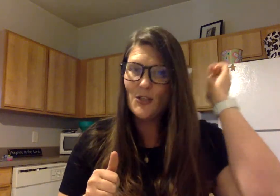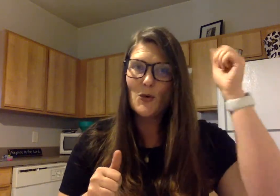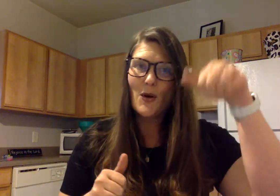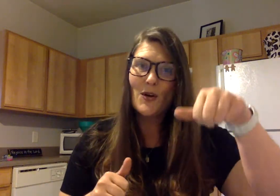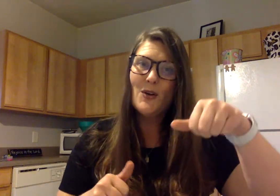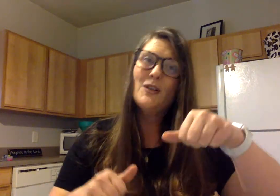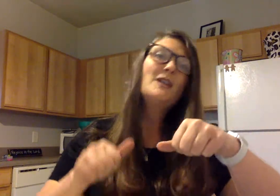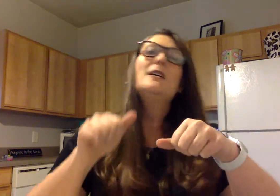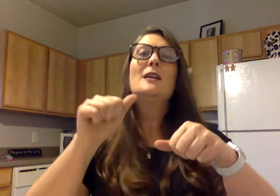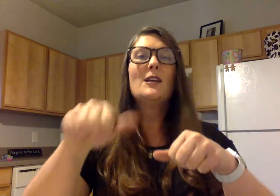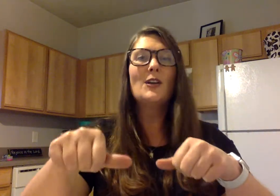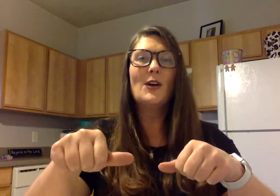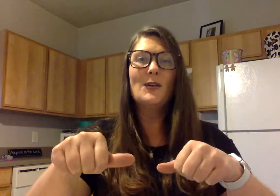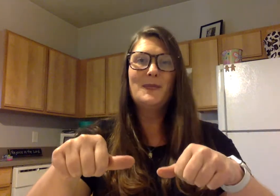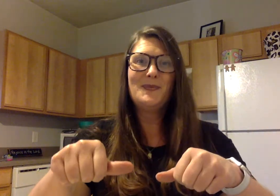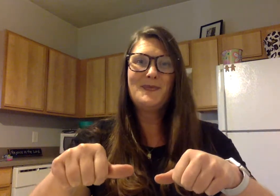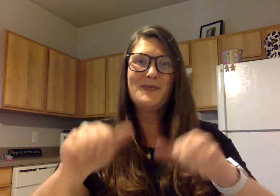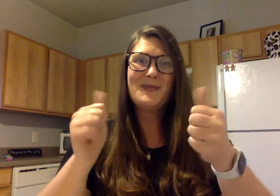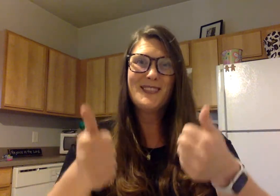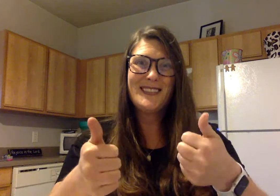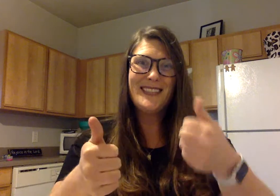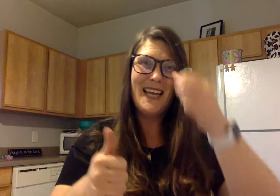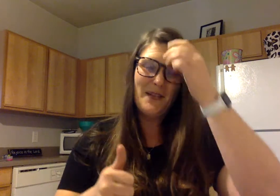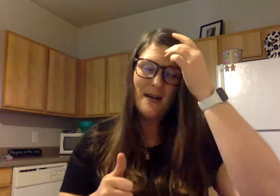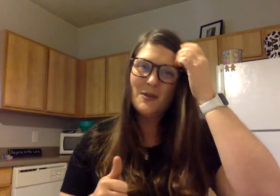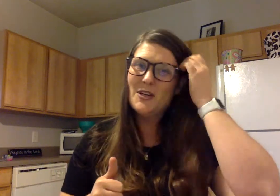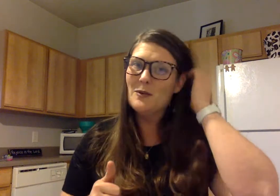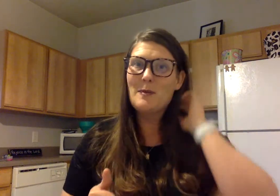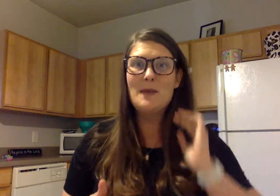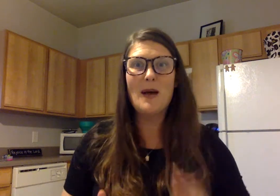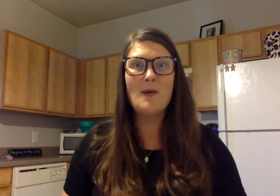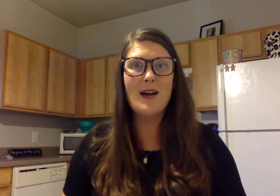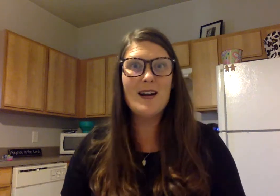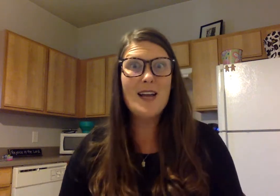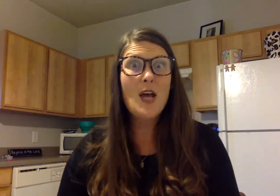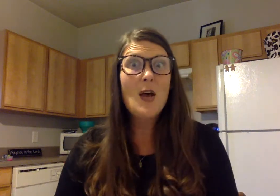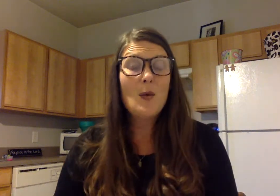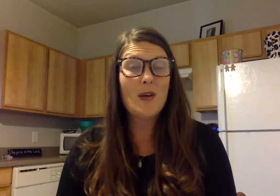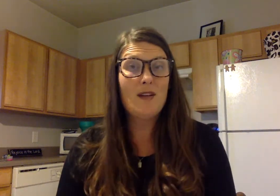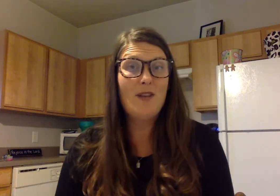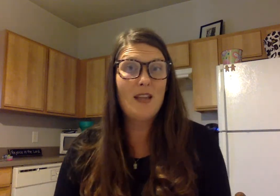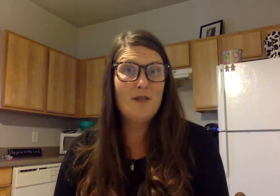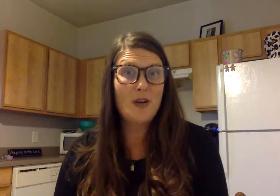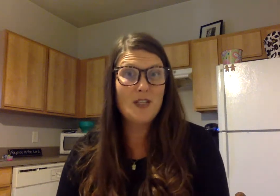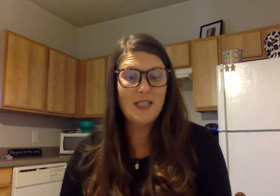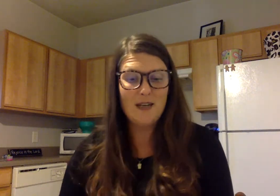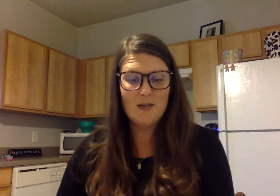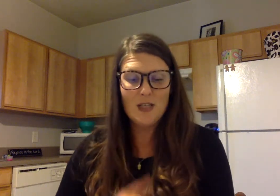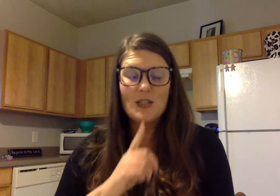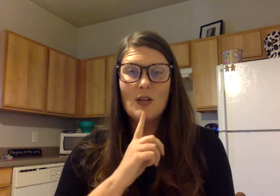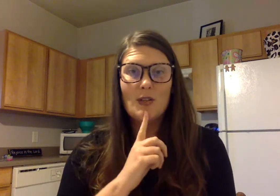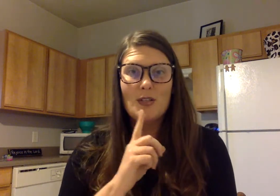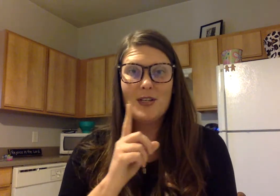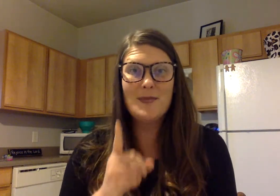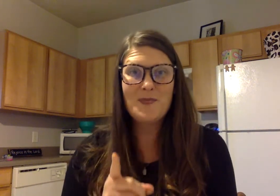twirl girl they are good repeat my word we're gonna find the first sound saucer